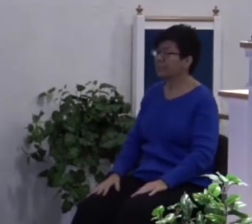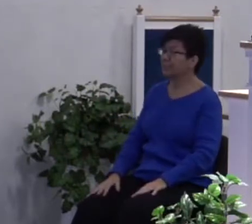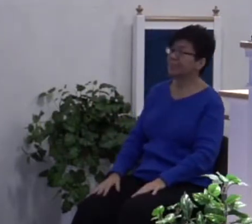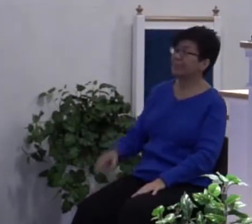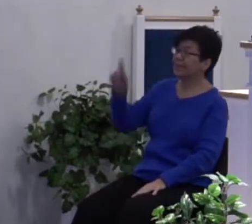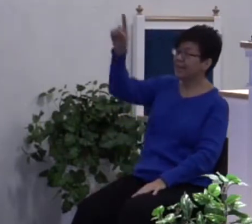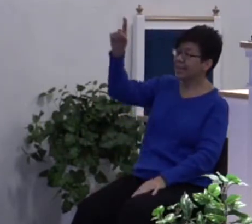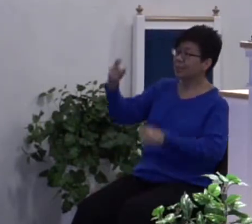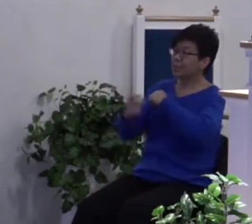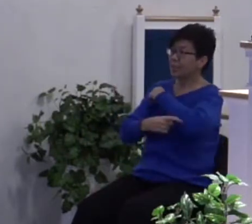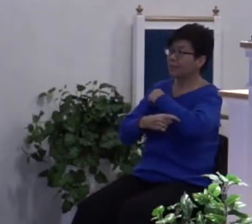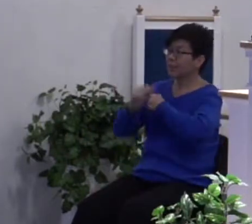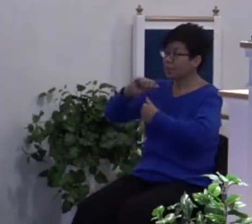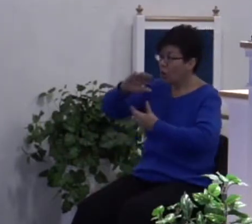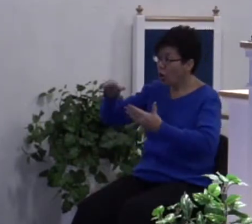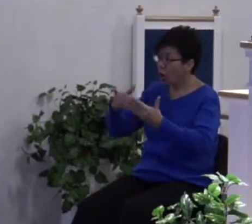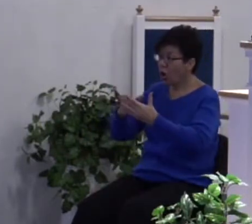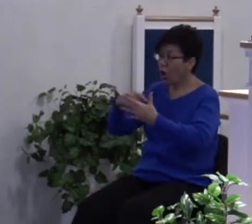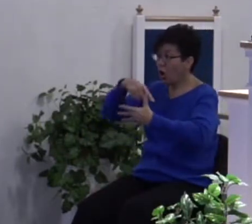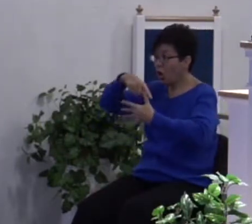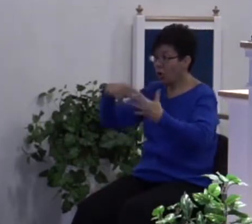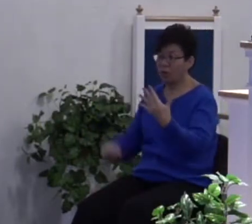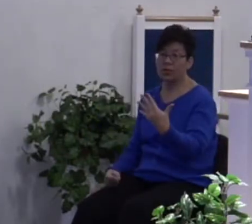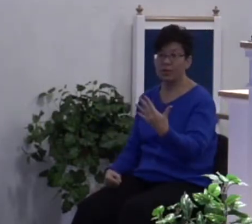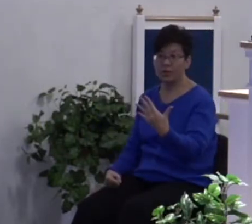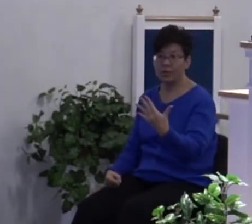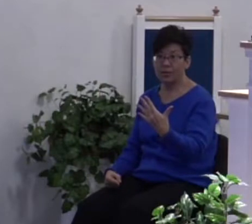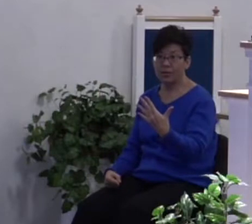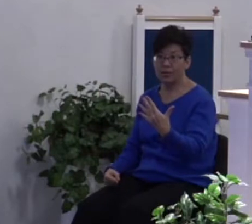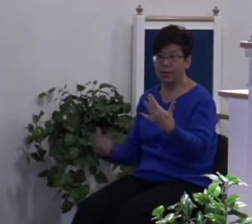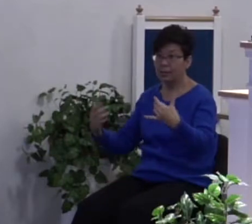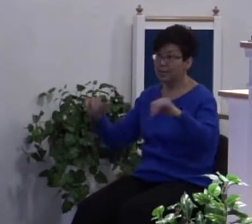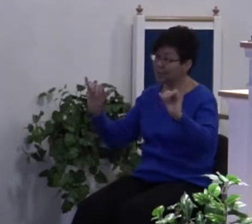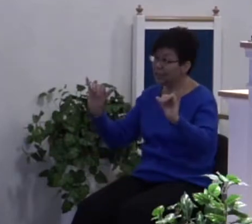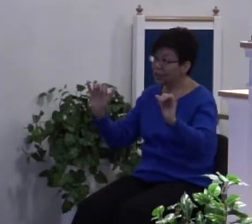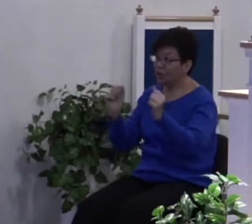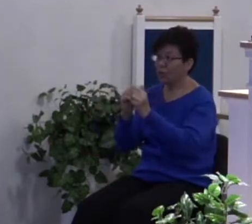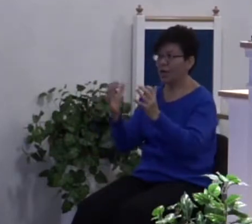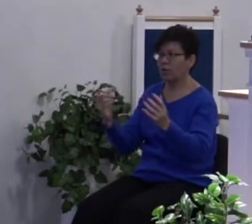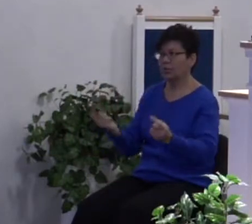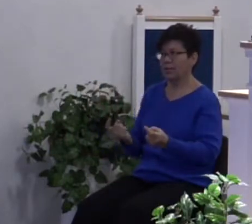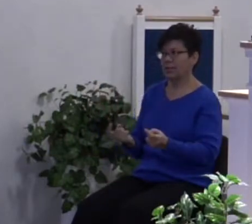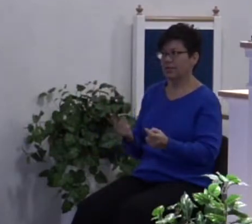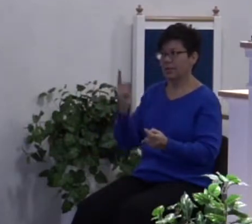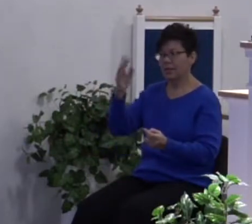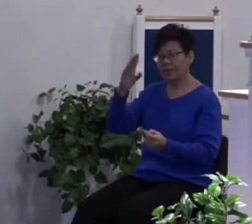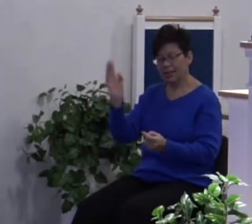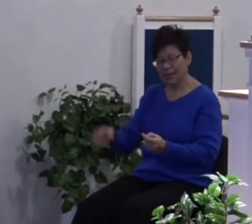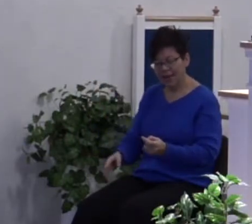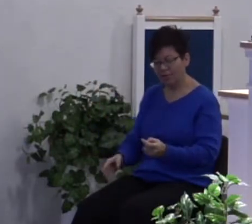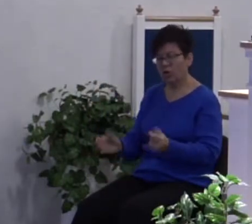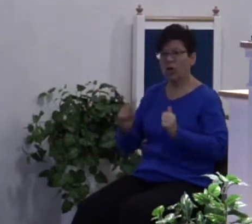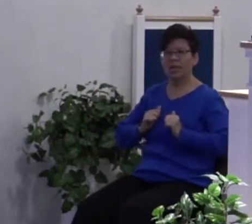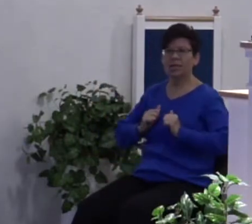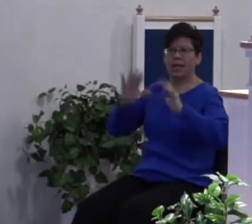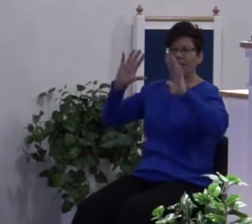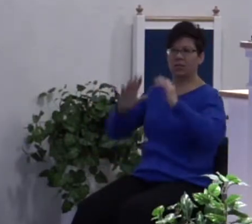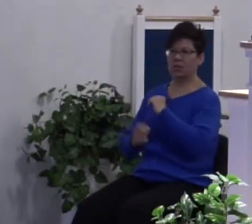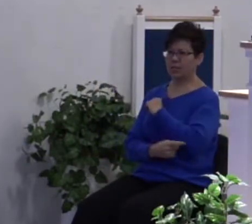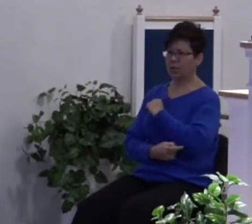tempted in all points. Yep. Without sin. He never gave in to the temptation and he never